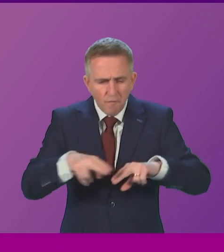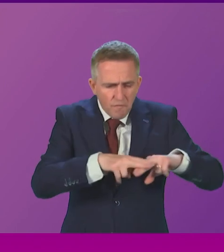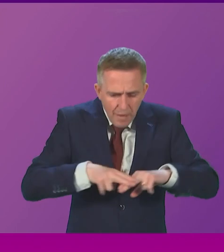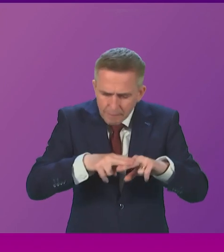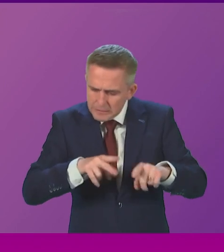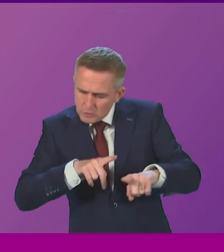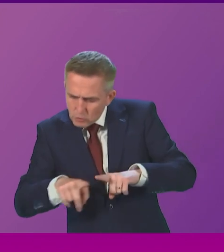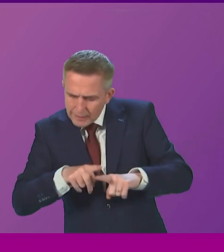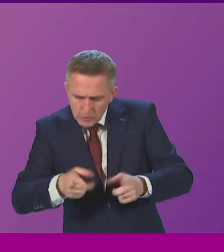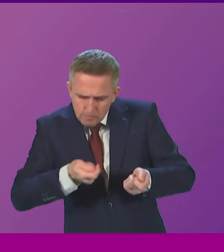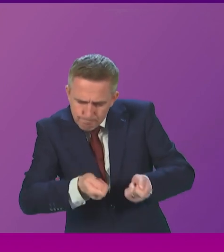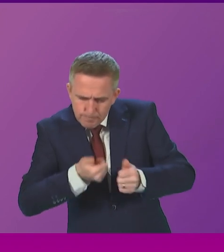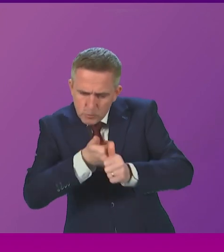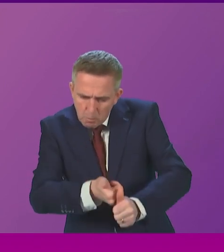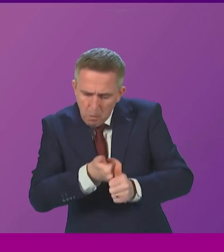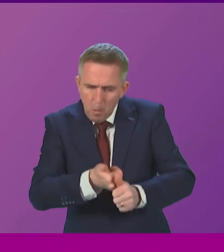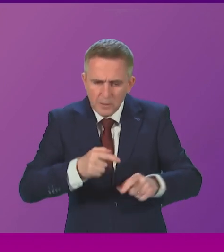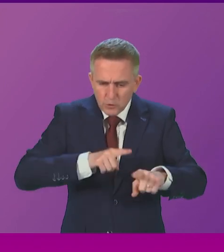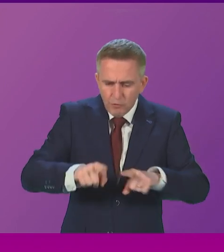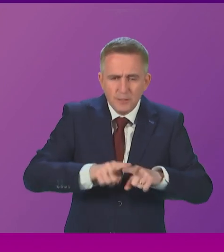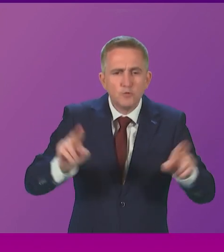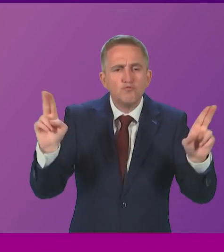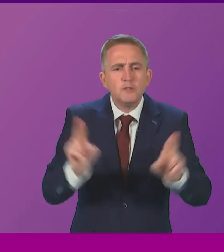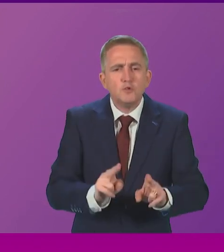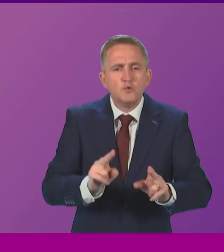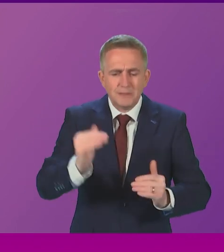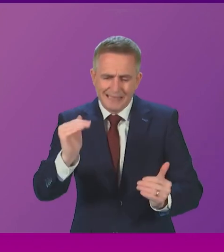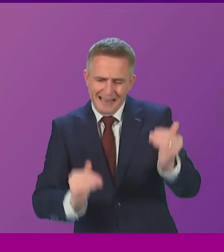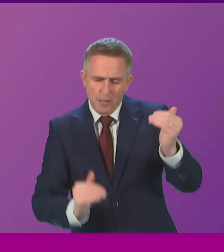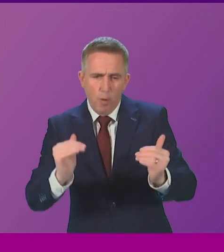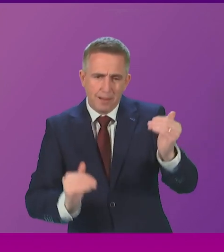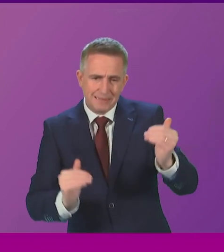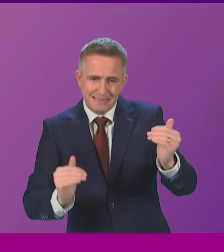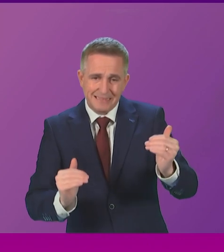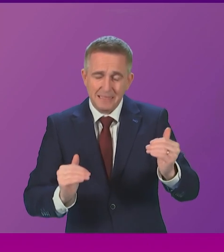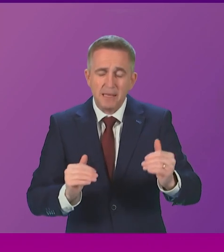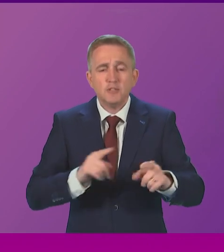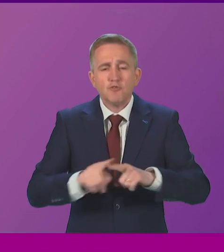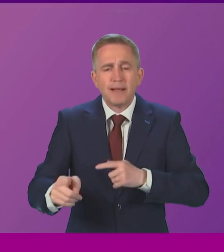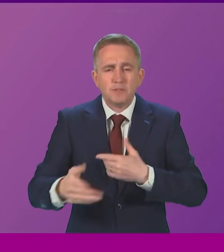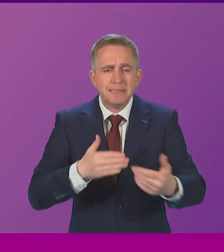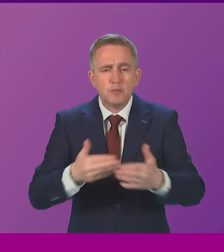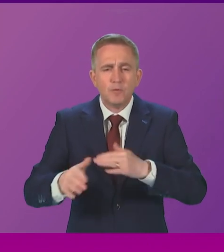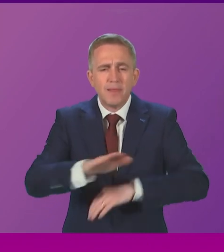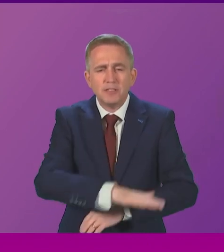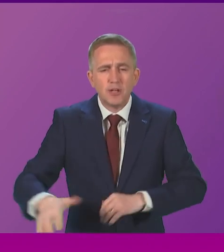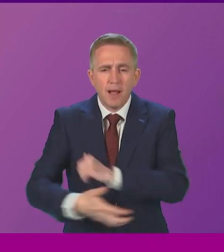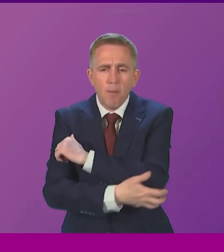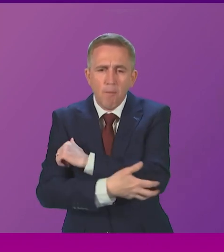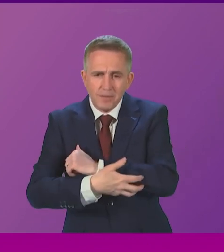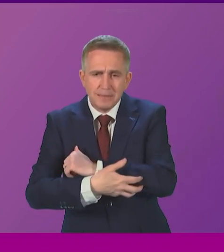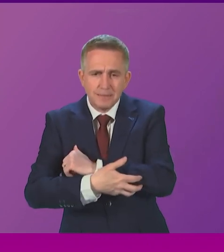possible and to tackle the underlying causes of inequality in our national mission to tackle child poverty. We are also,